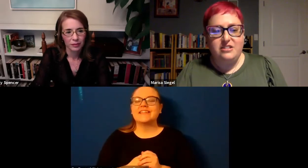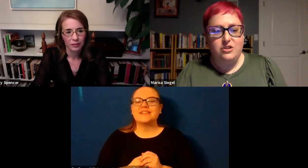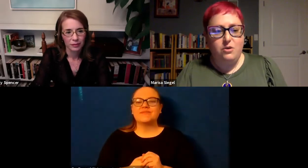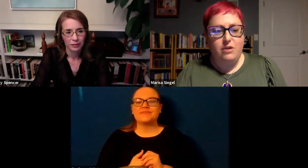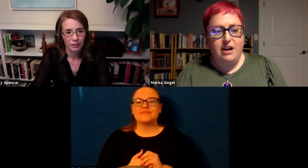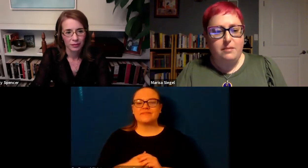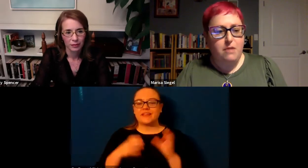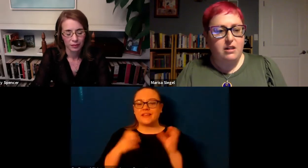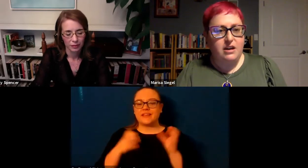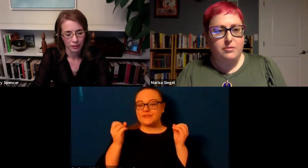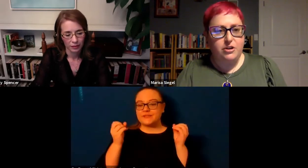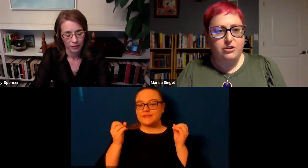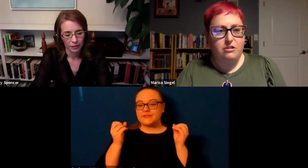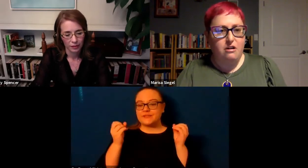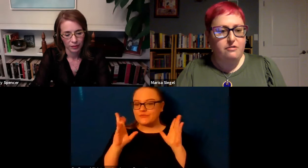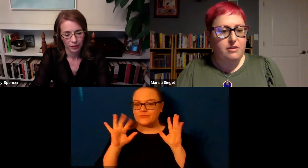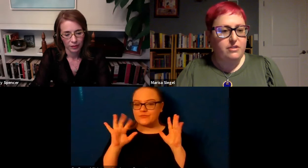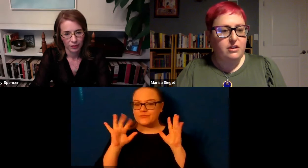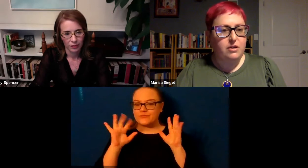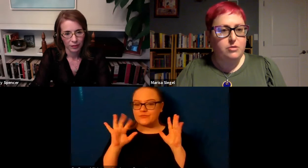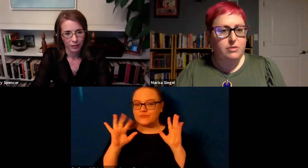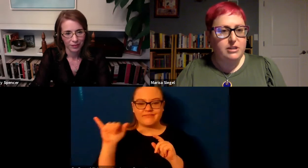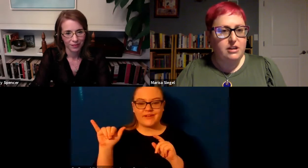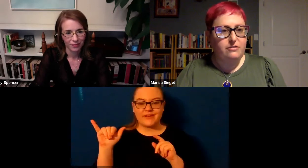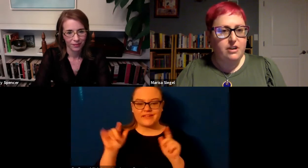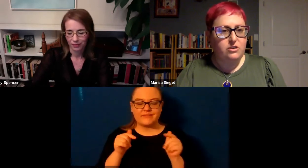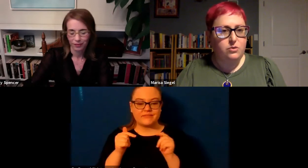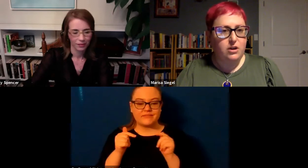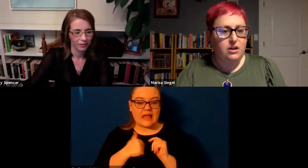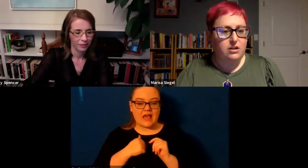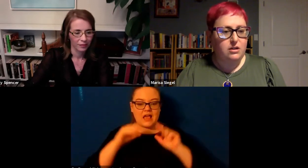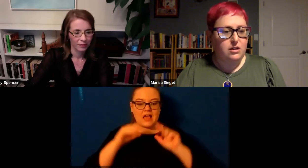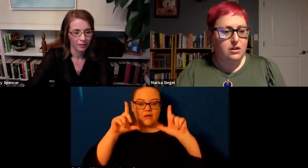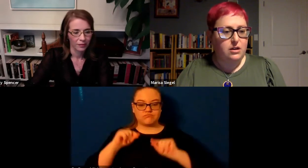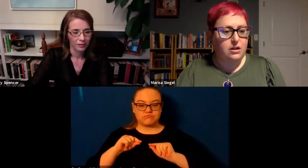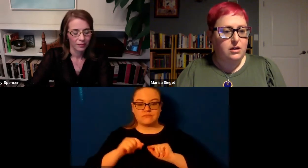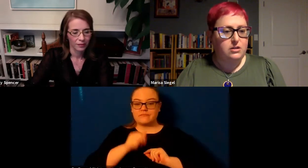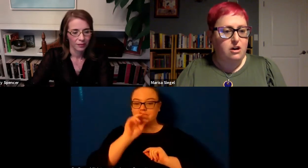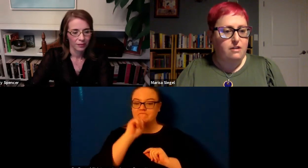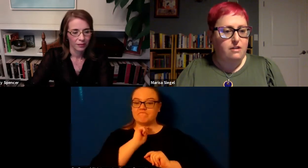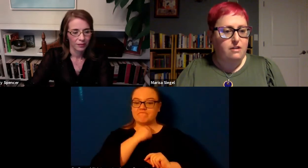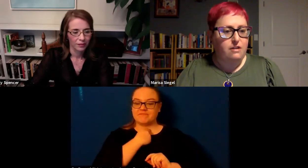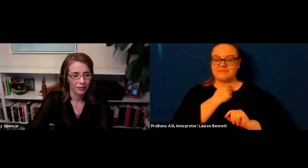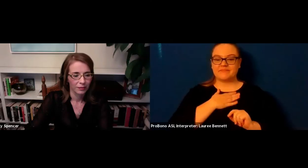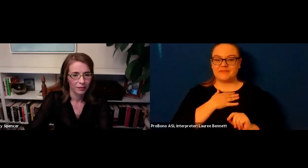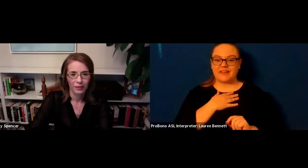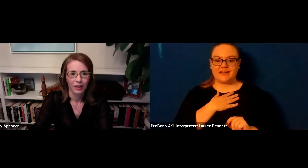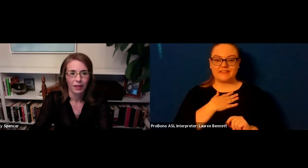yes so okay molly i'm gonna turn off my video and mute myself and you can kick us off